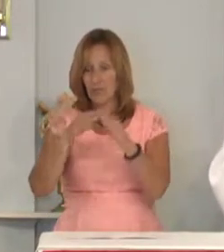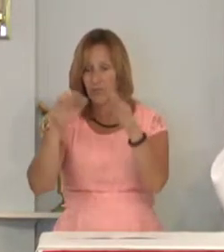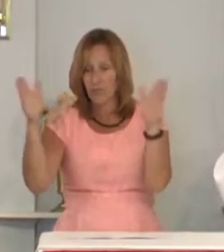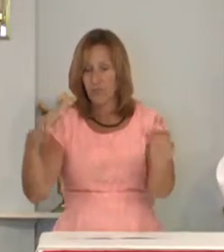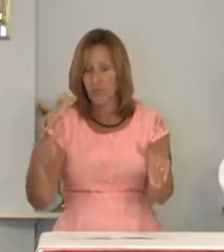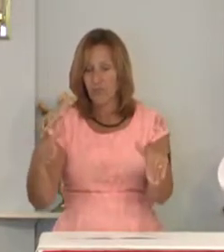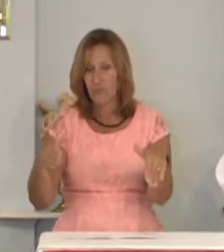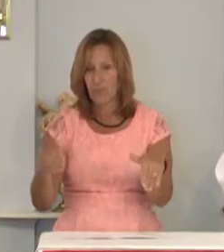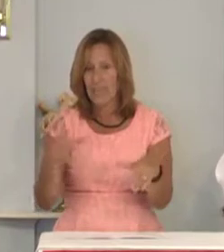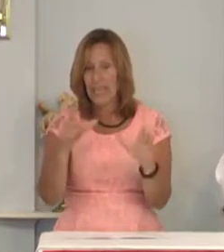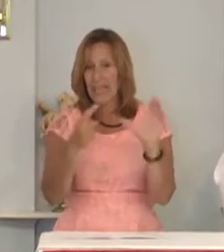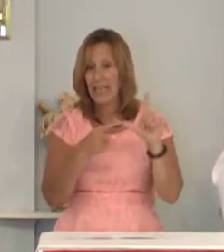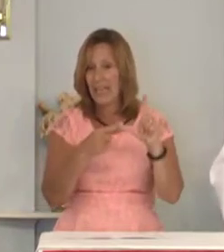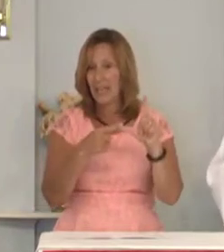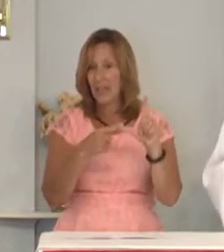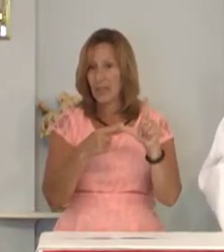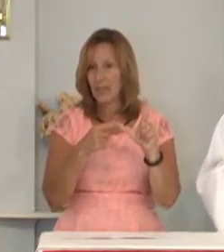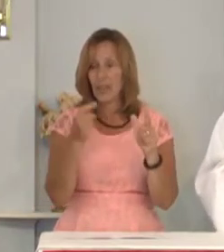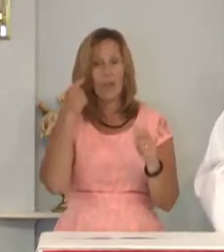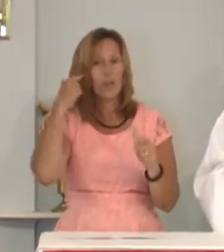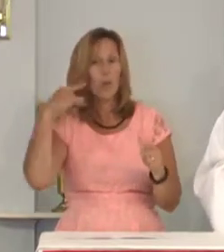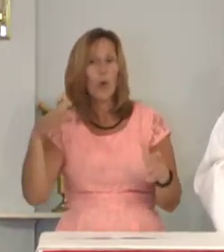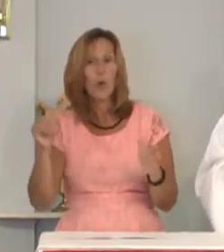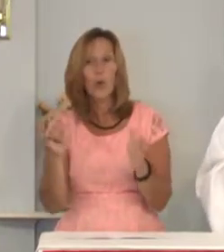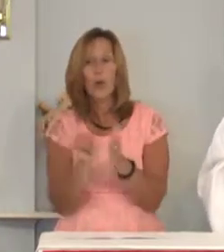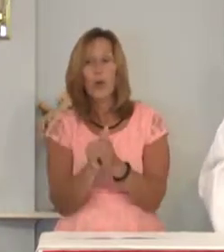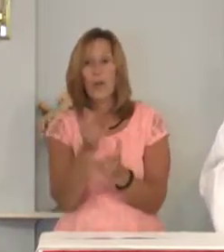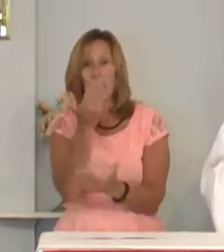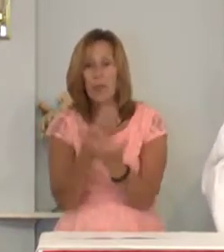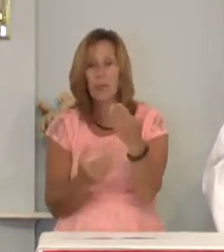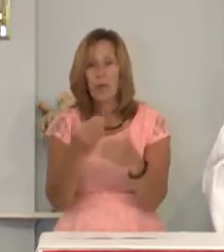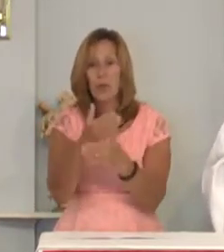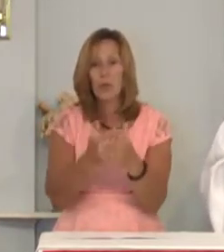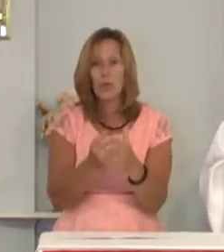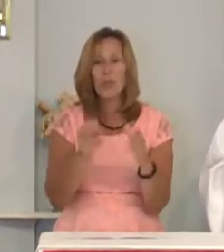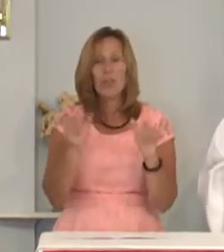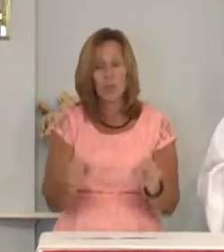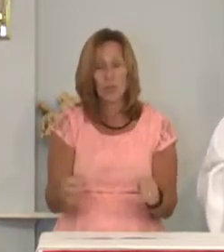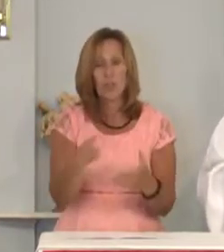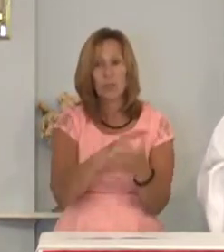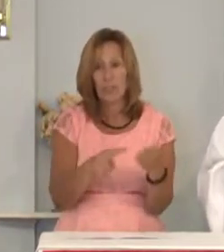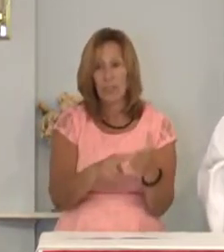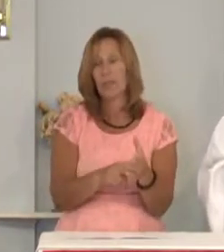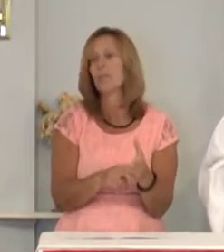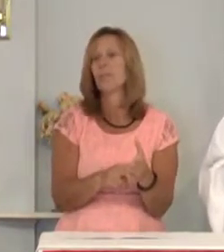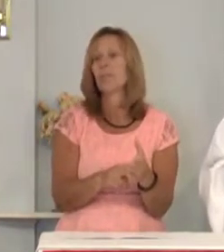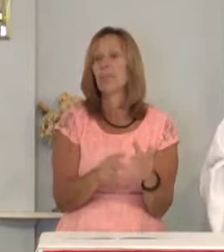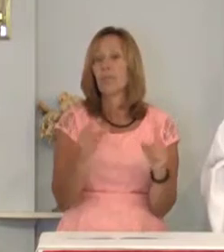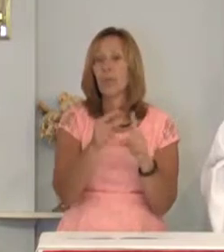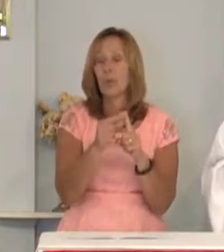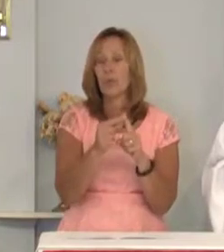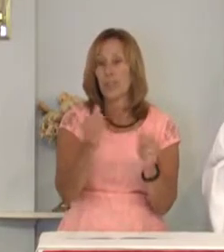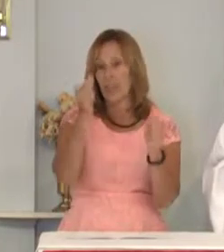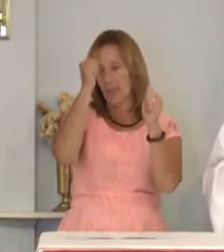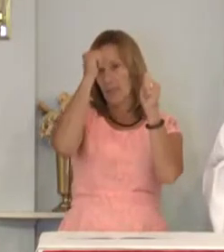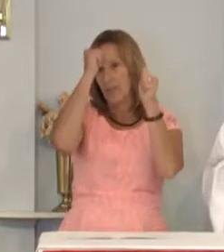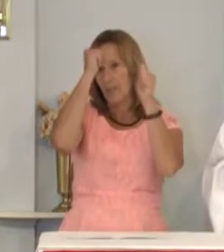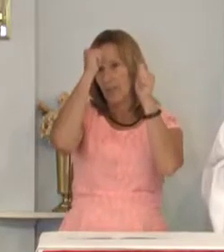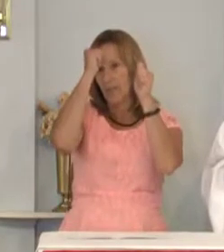And in letters of gold on that charred timber you can read Father